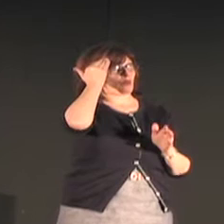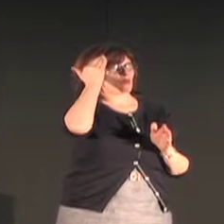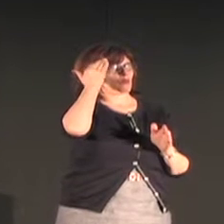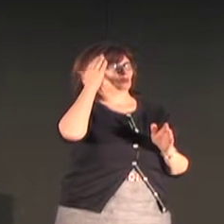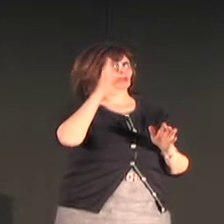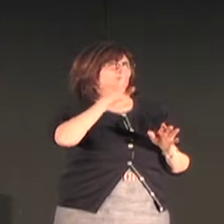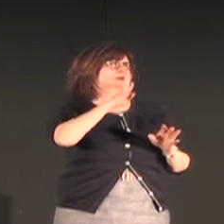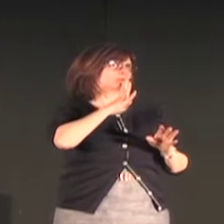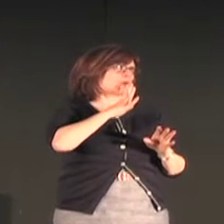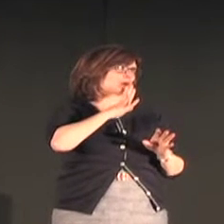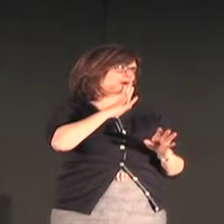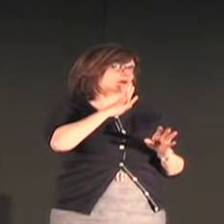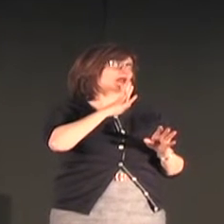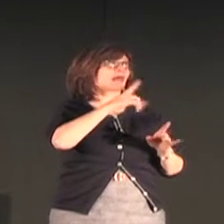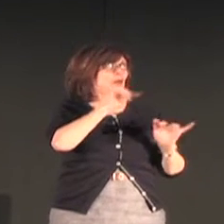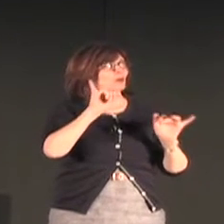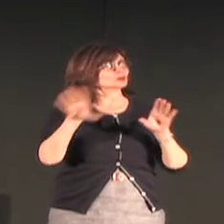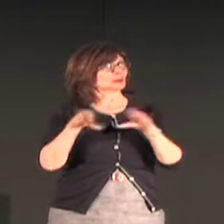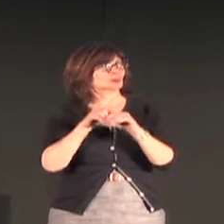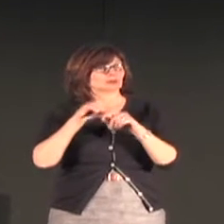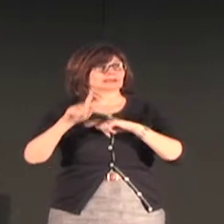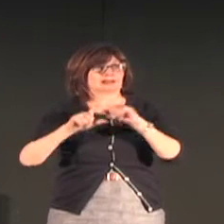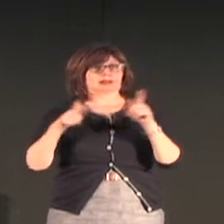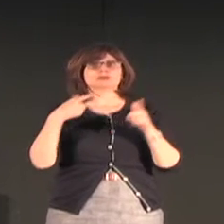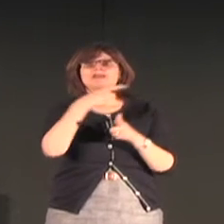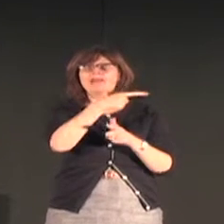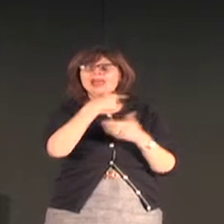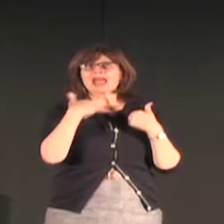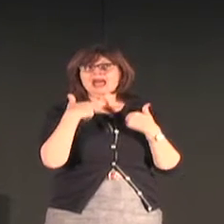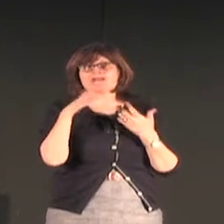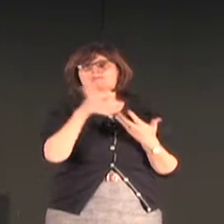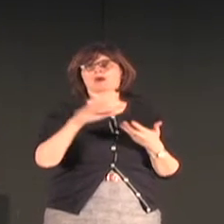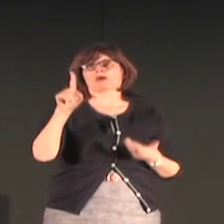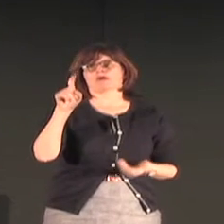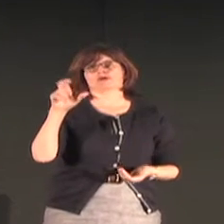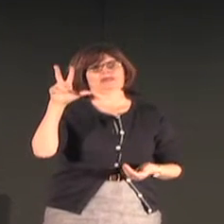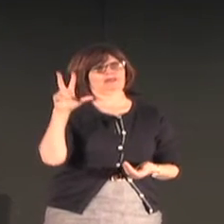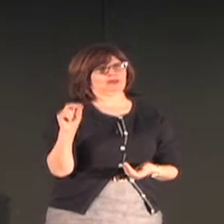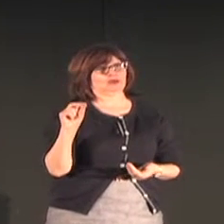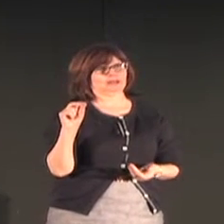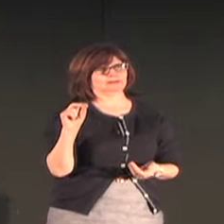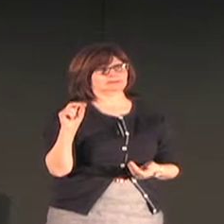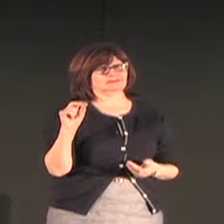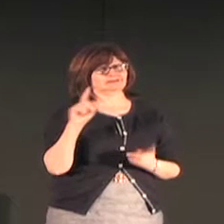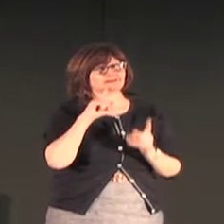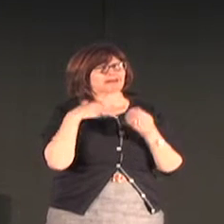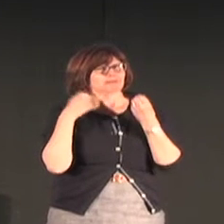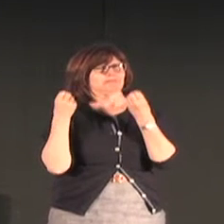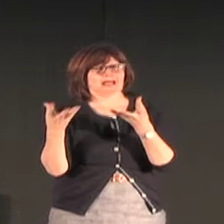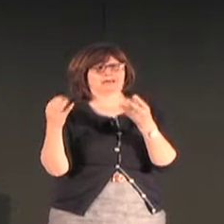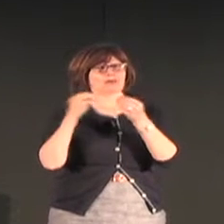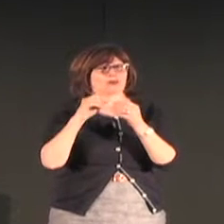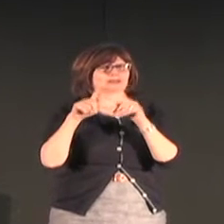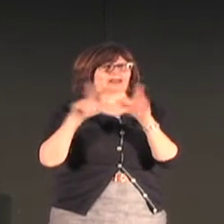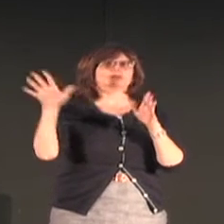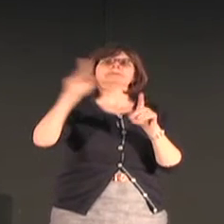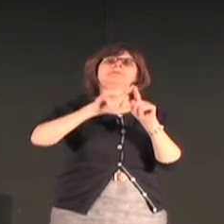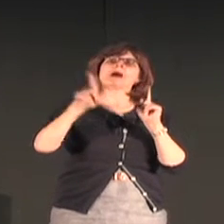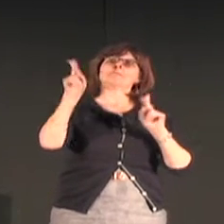you will see the kinds of statistics that they have about how many languages, in spoken languages and signed languages, and